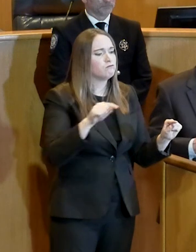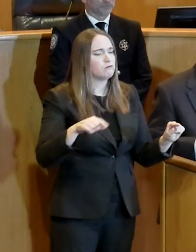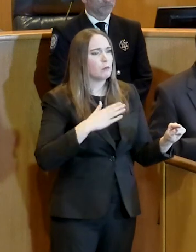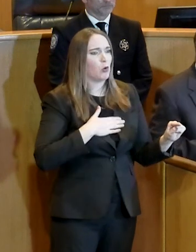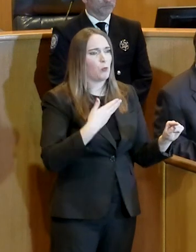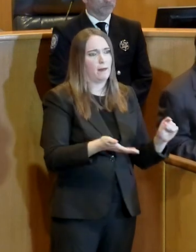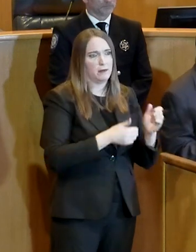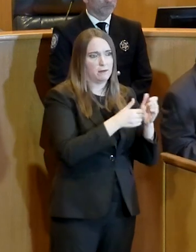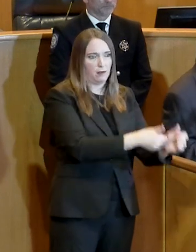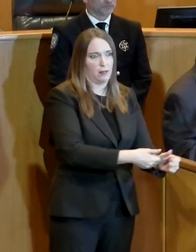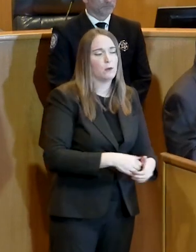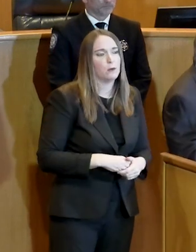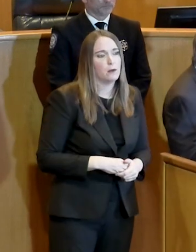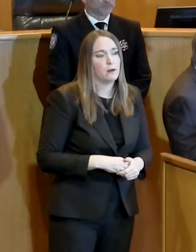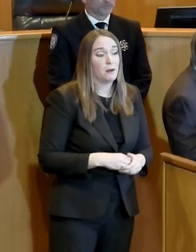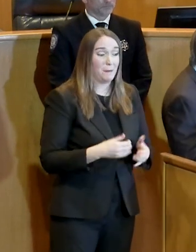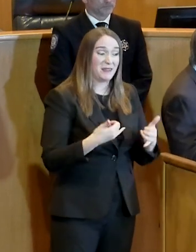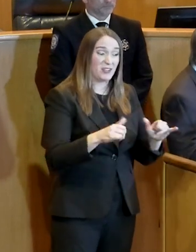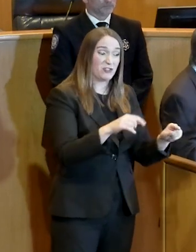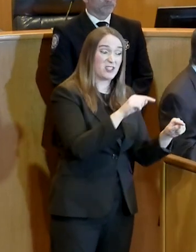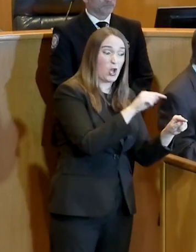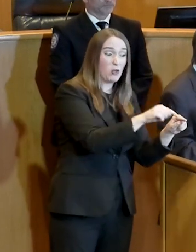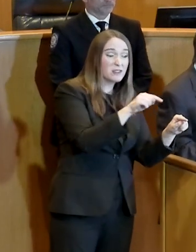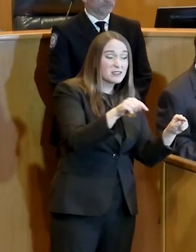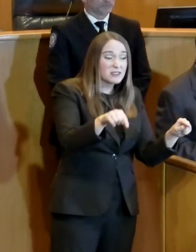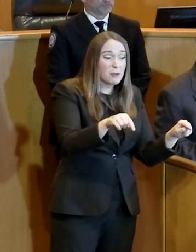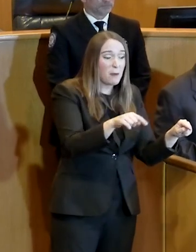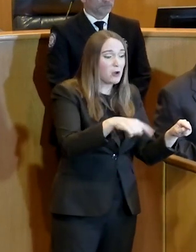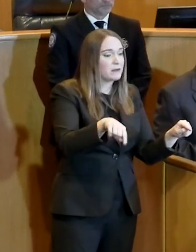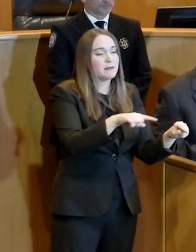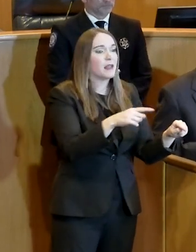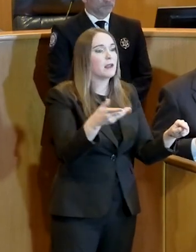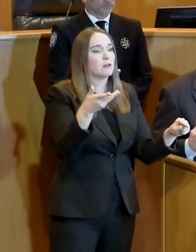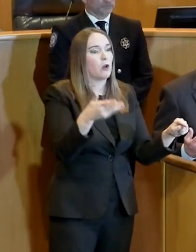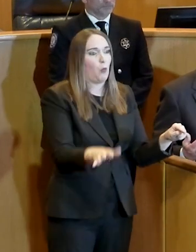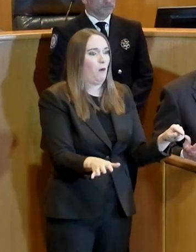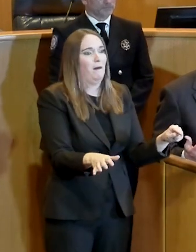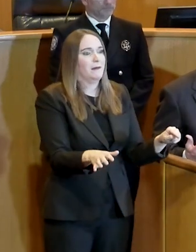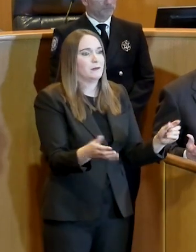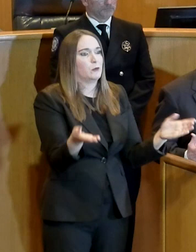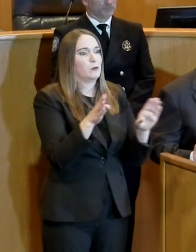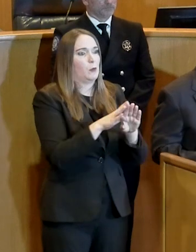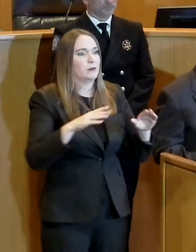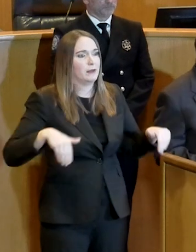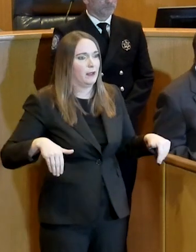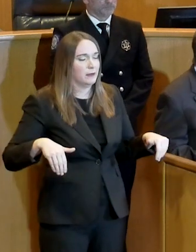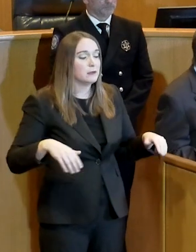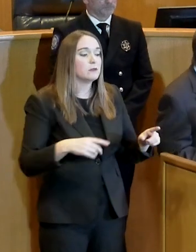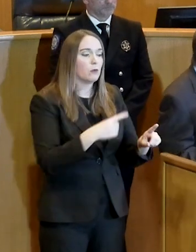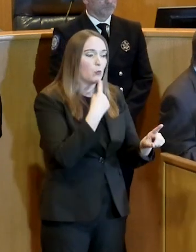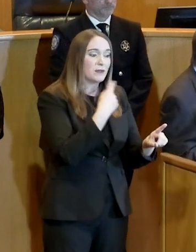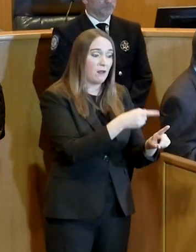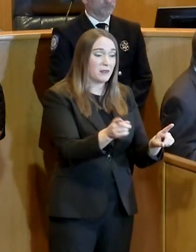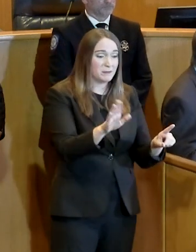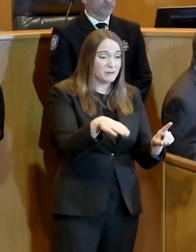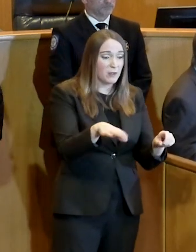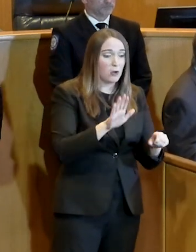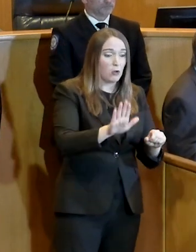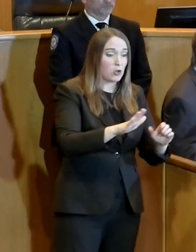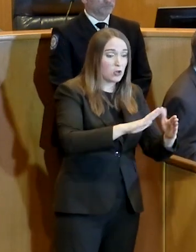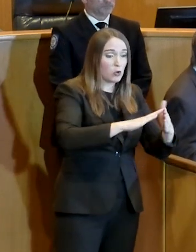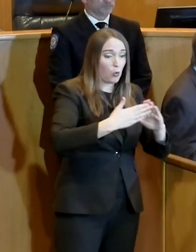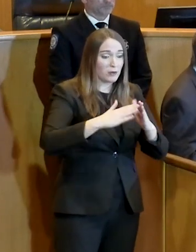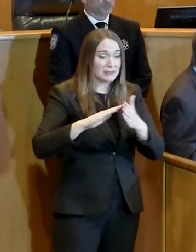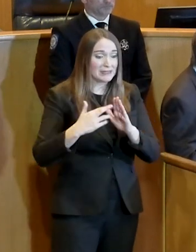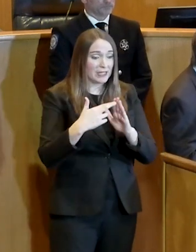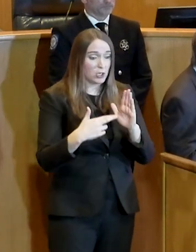cities, but there are still parts of it that is not. And so what we're going to encourage the cities to do, to look at their ordinances. Again, they may have